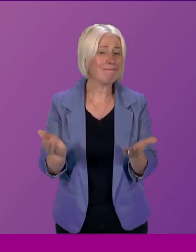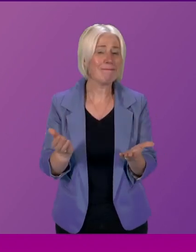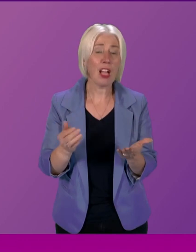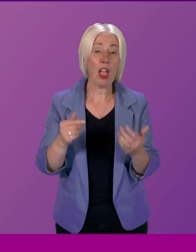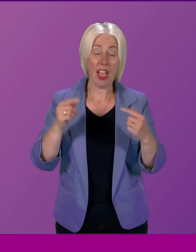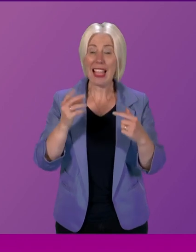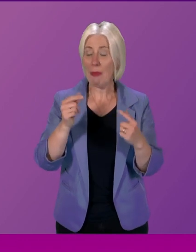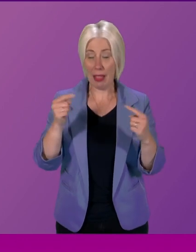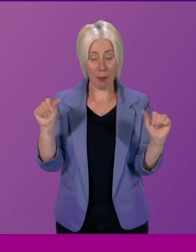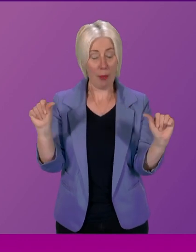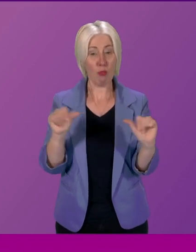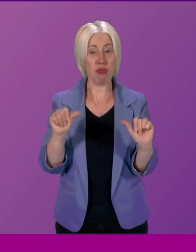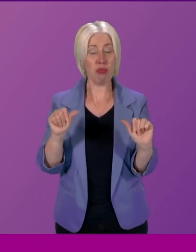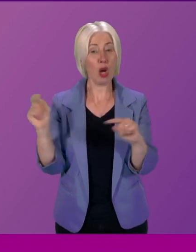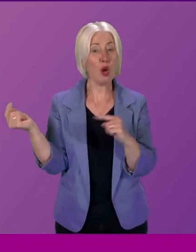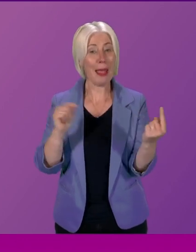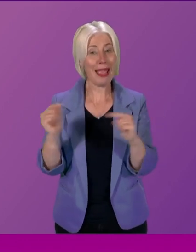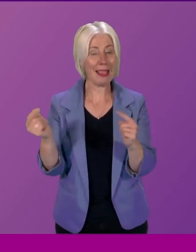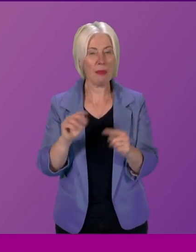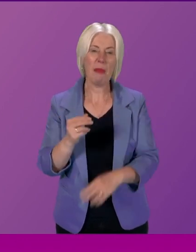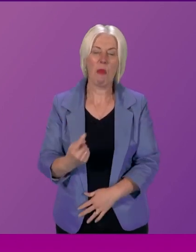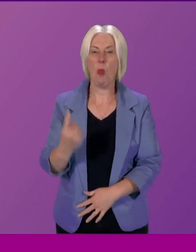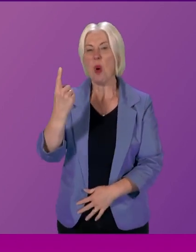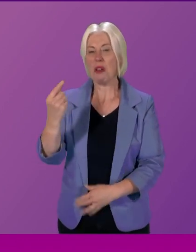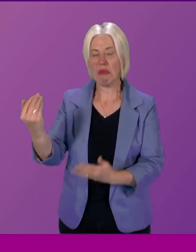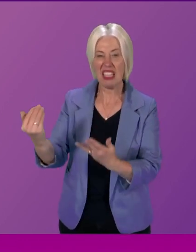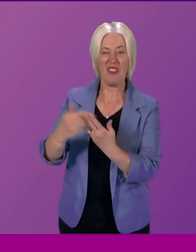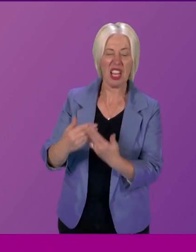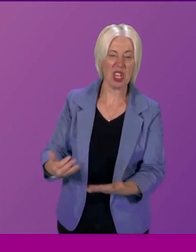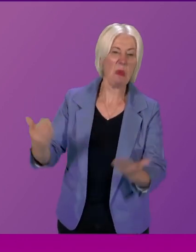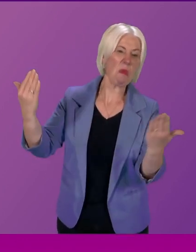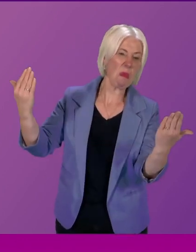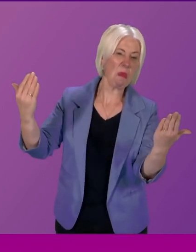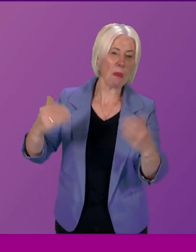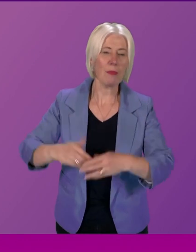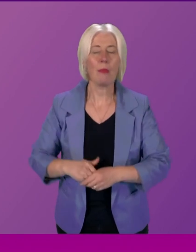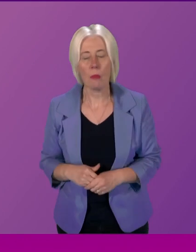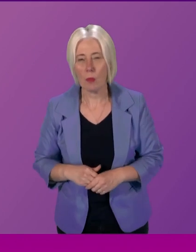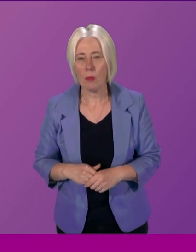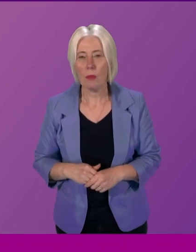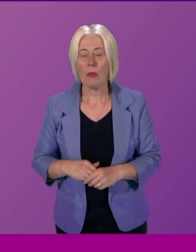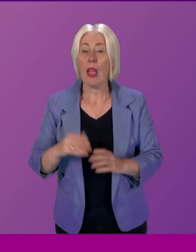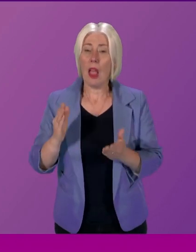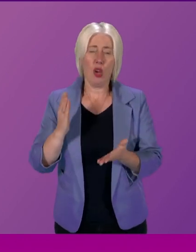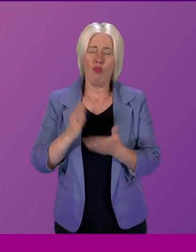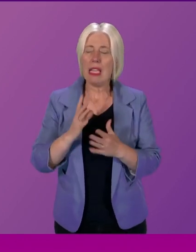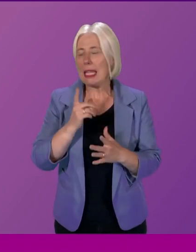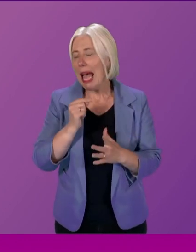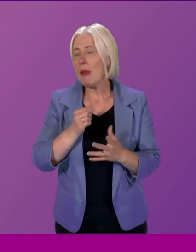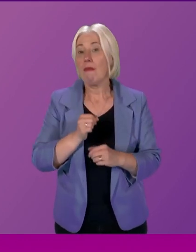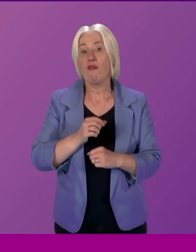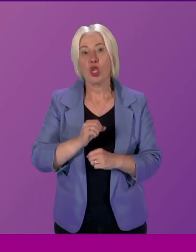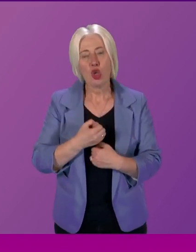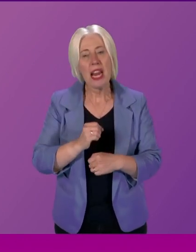debates, and that's why I was suggesting one intervention, because it is incredibly frustrating